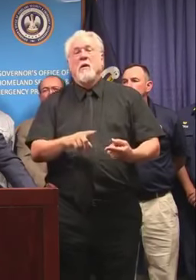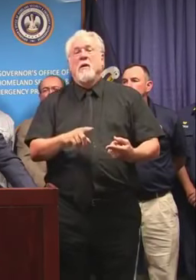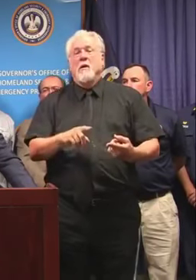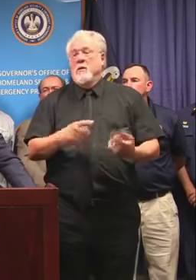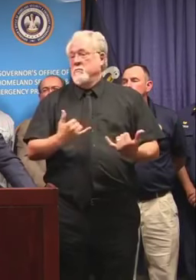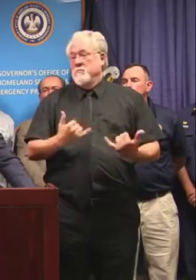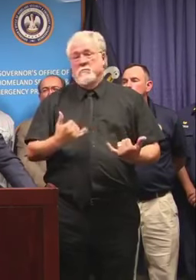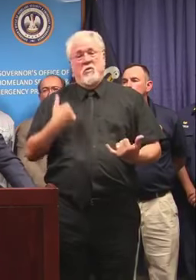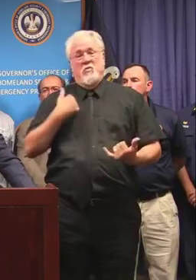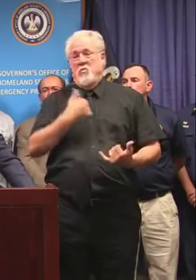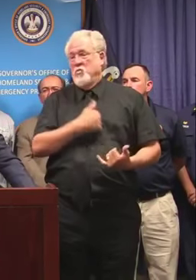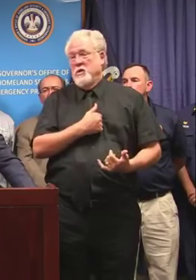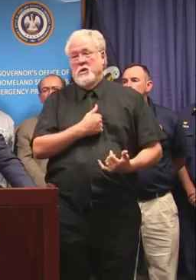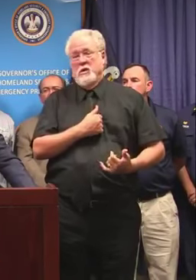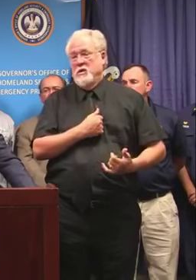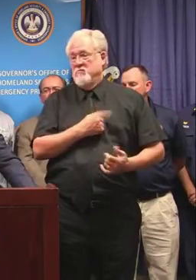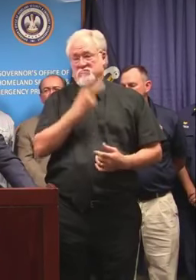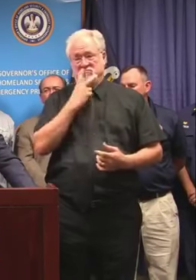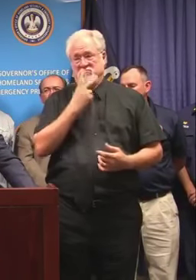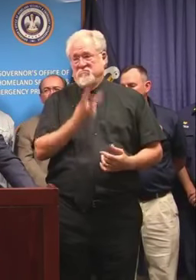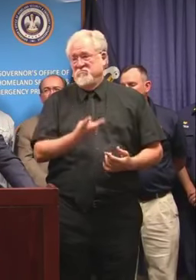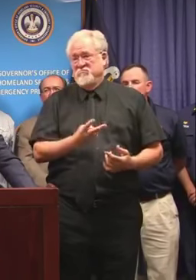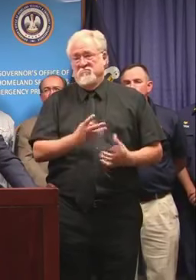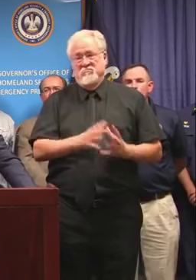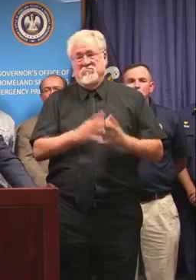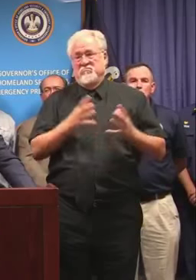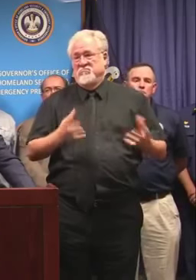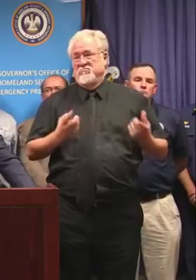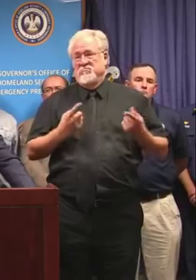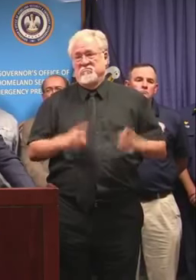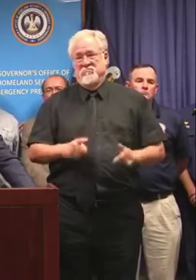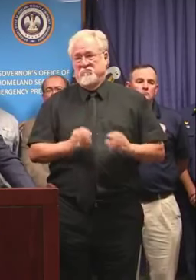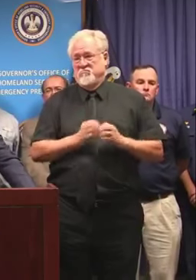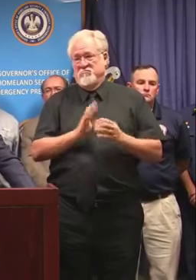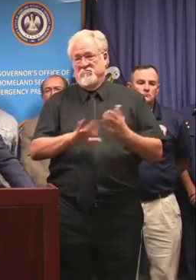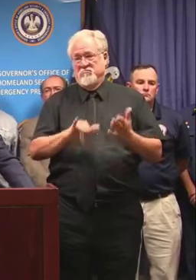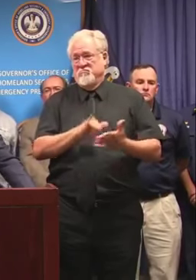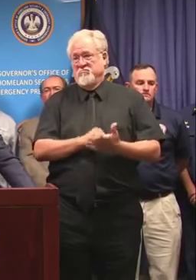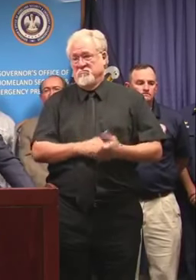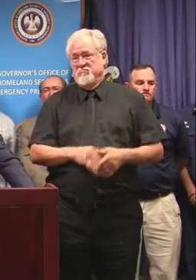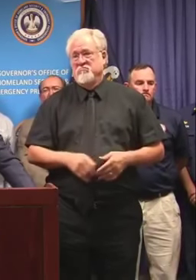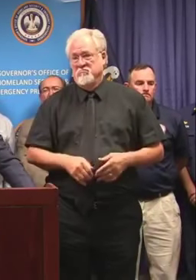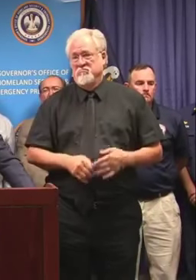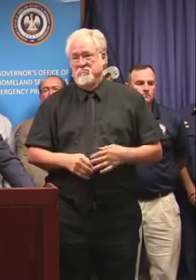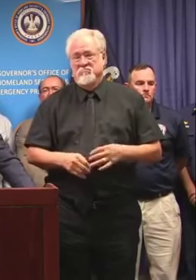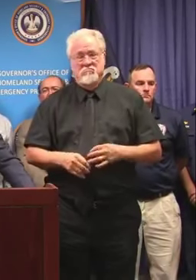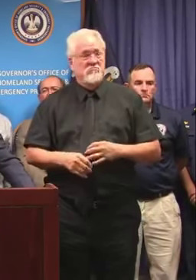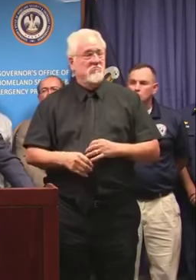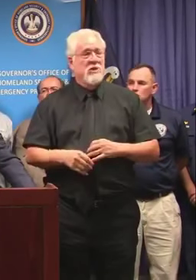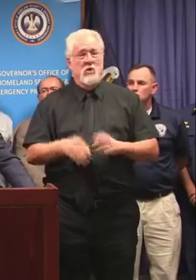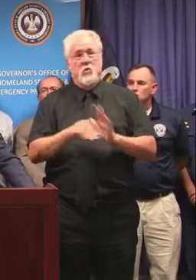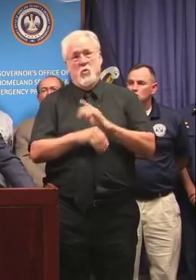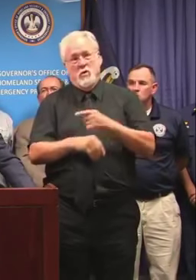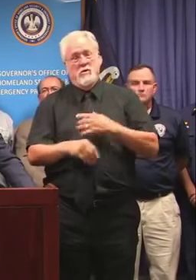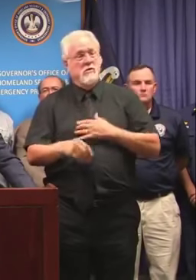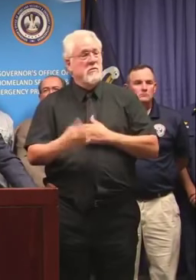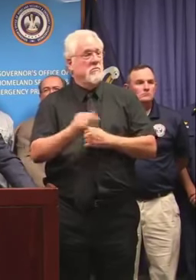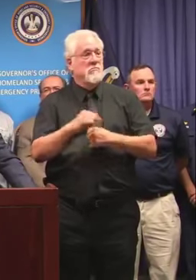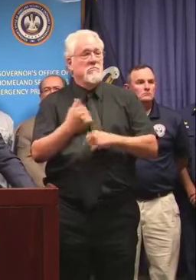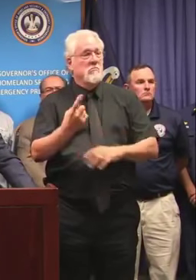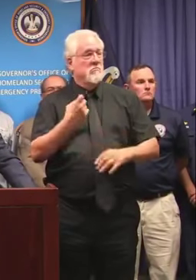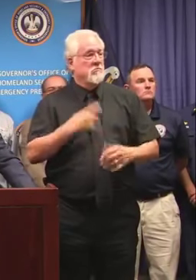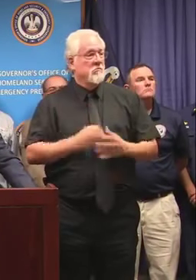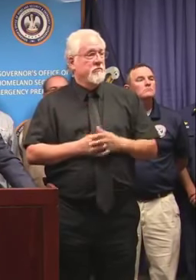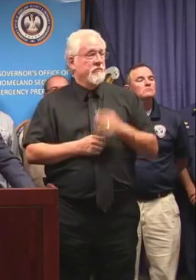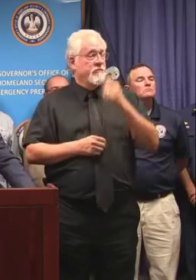point we don't see much happening beyond that in New Orleans. Any other questions?